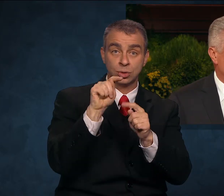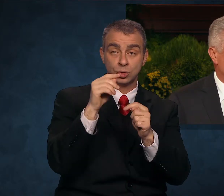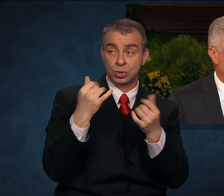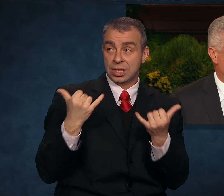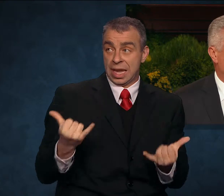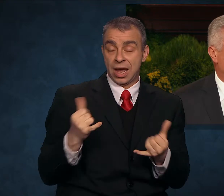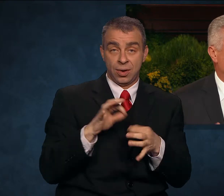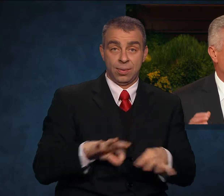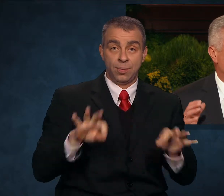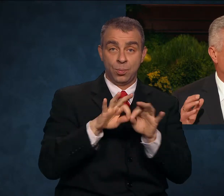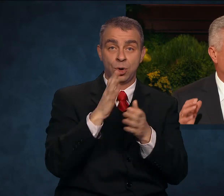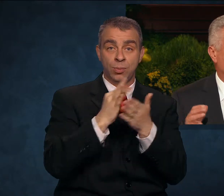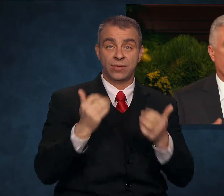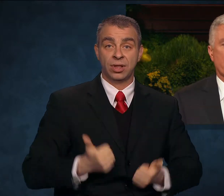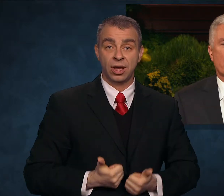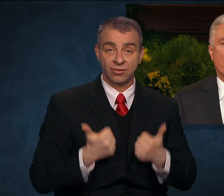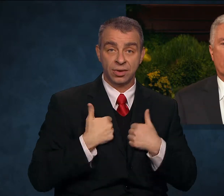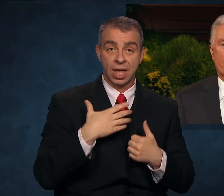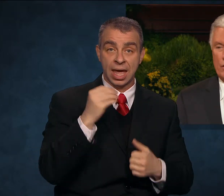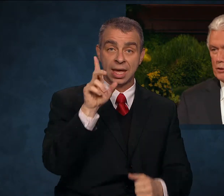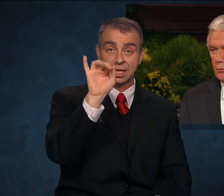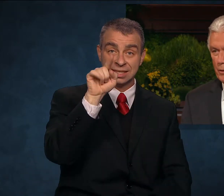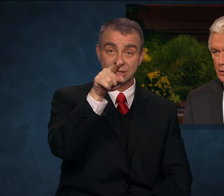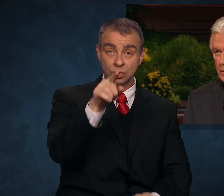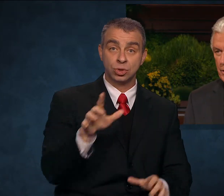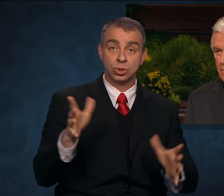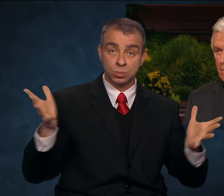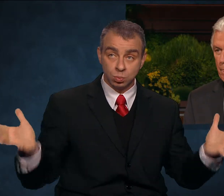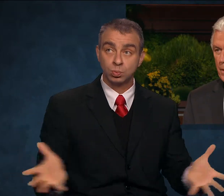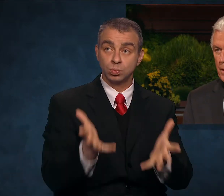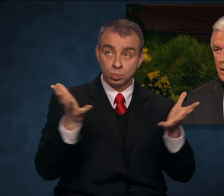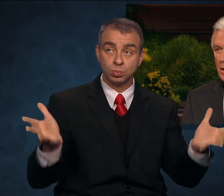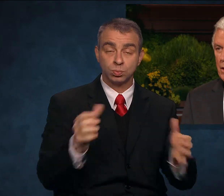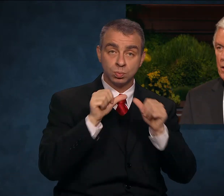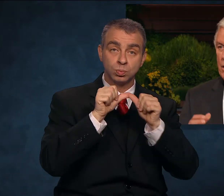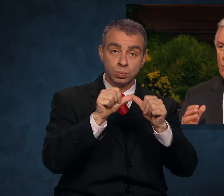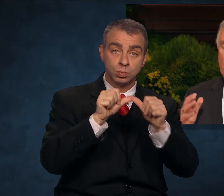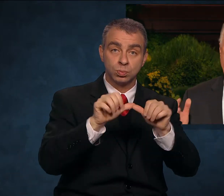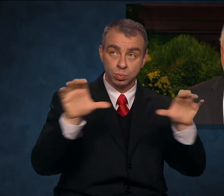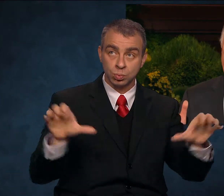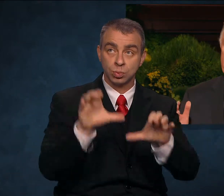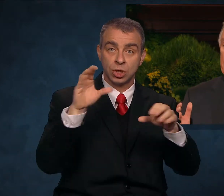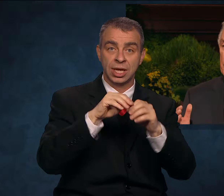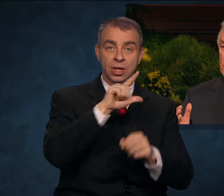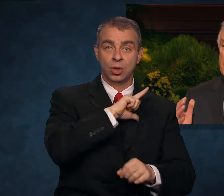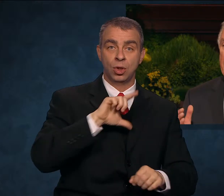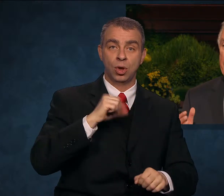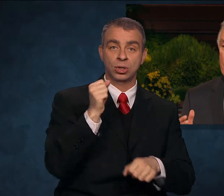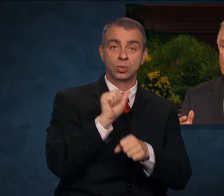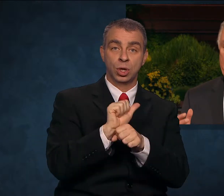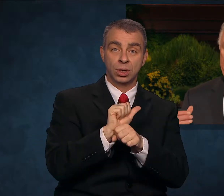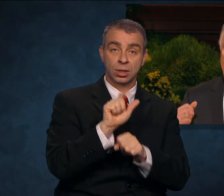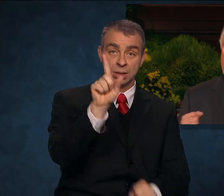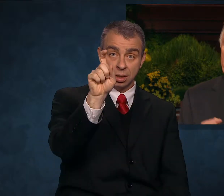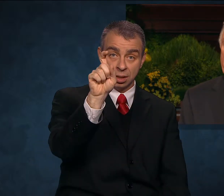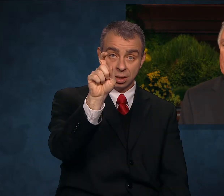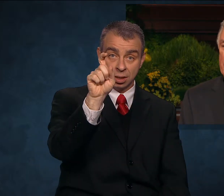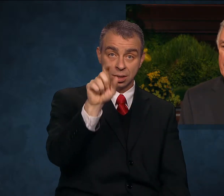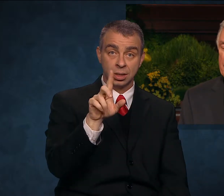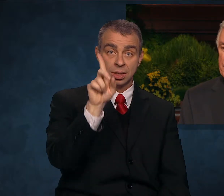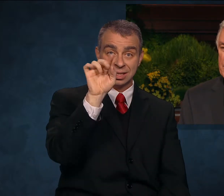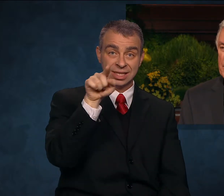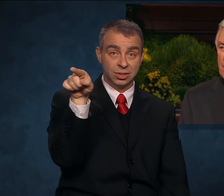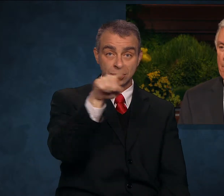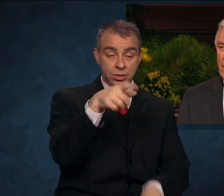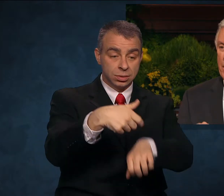lives and to the furthering of the Lord's work? Will we be able to say that we rolled up our